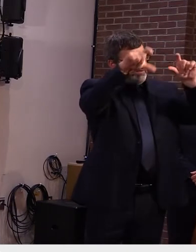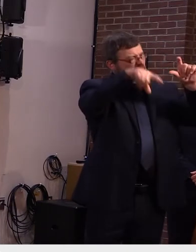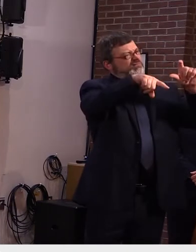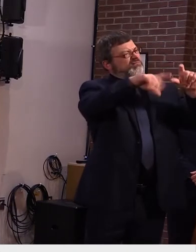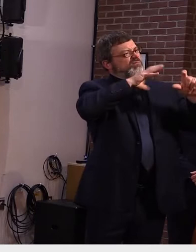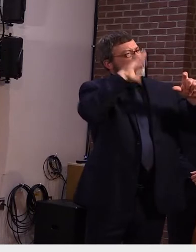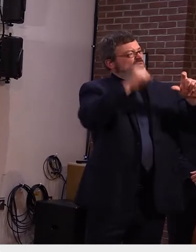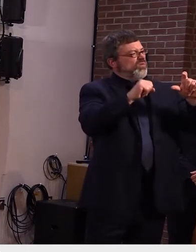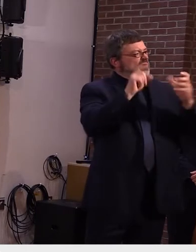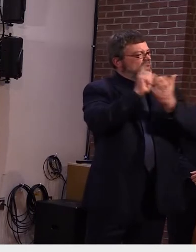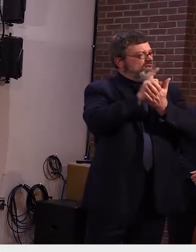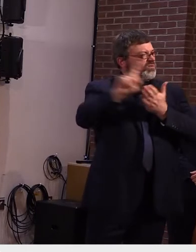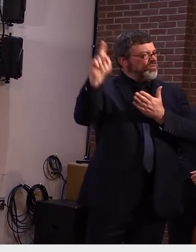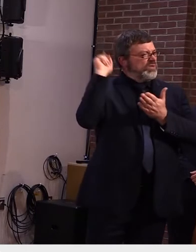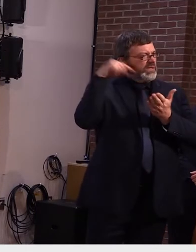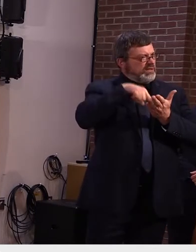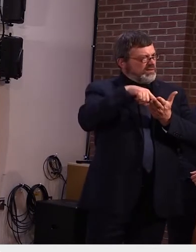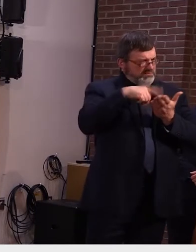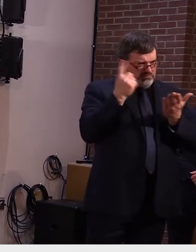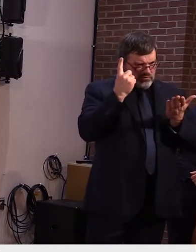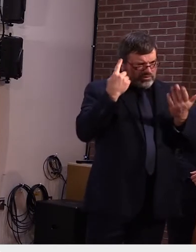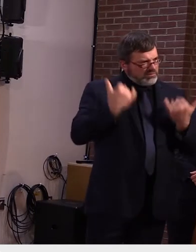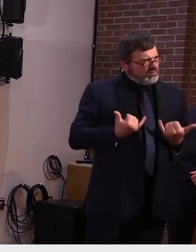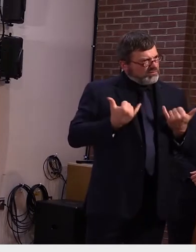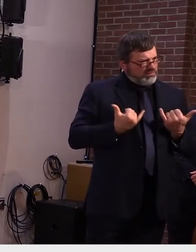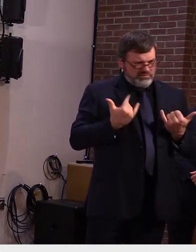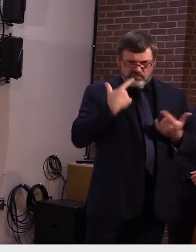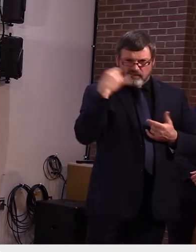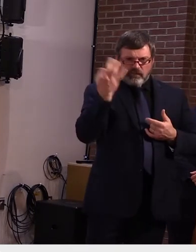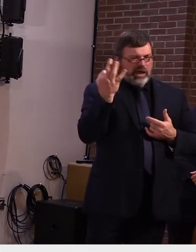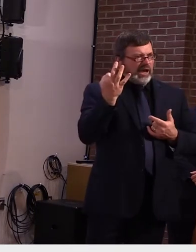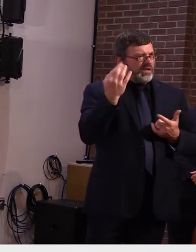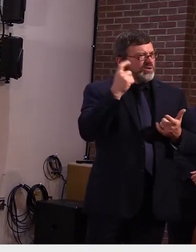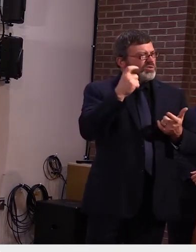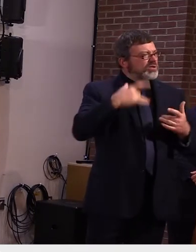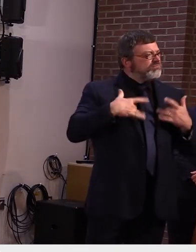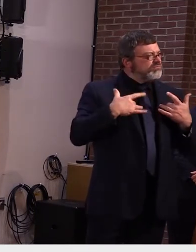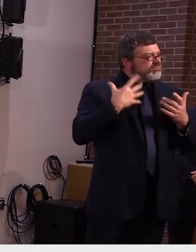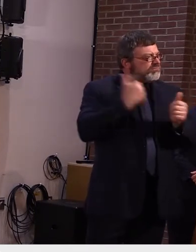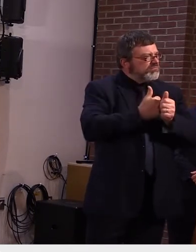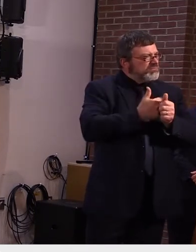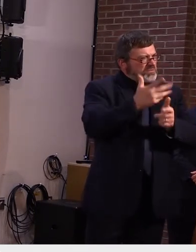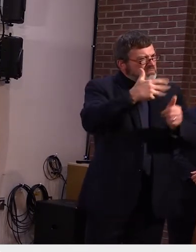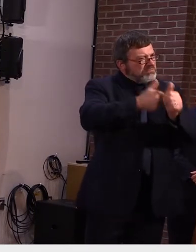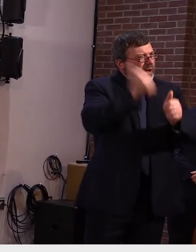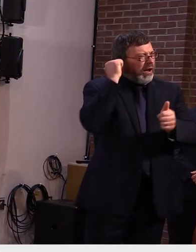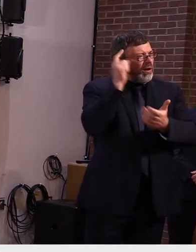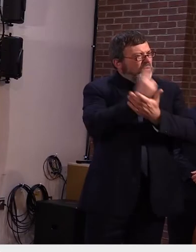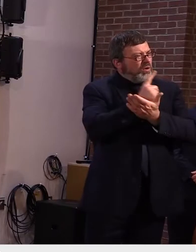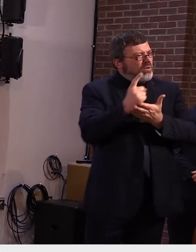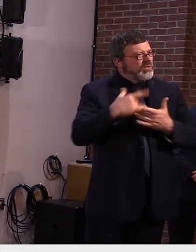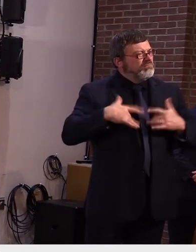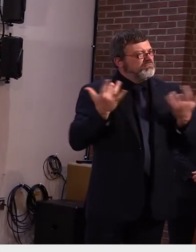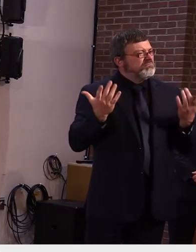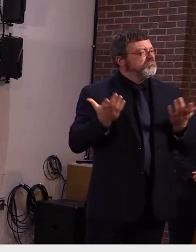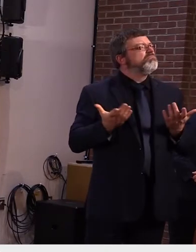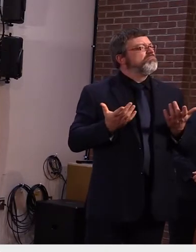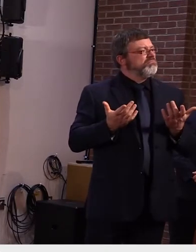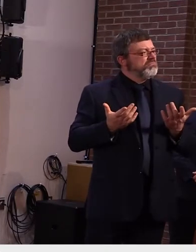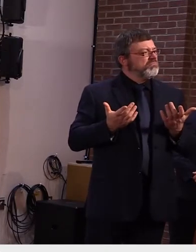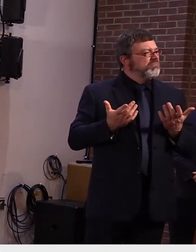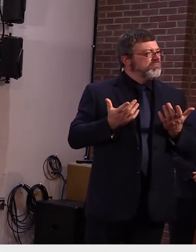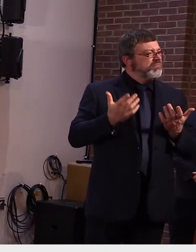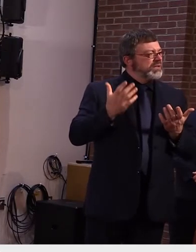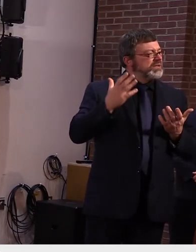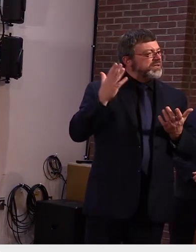conference and that's creating a lot of confusion i mean we're getting kind of see back from readers who are confused about how many total